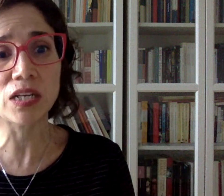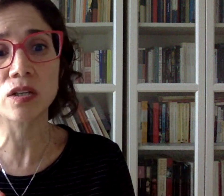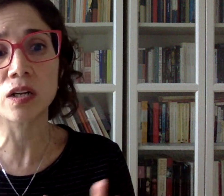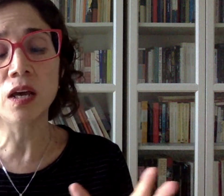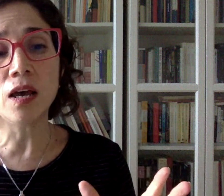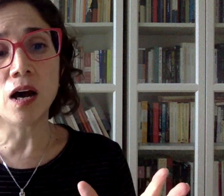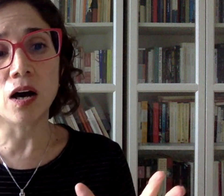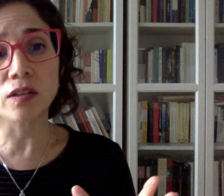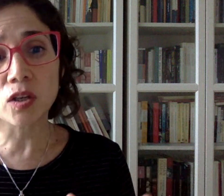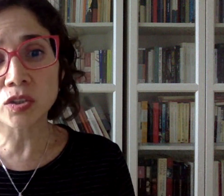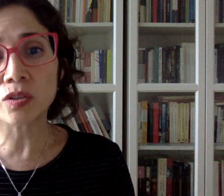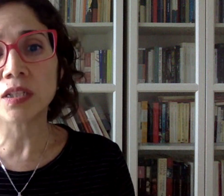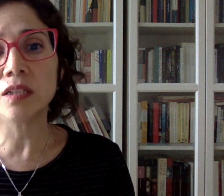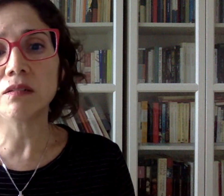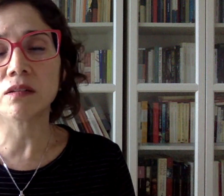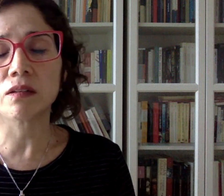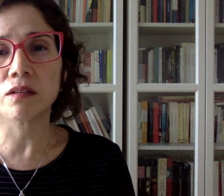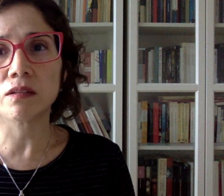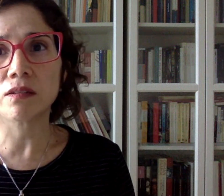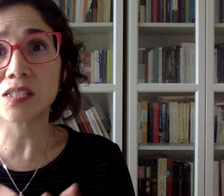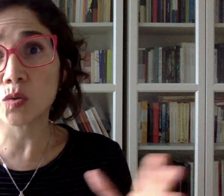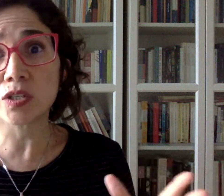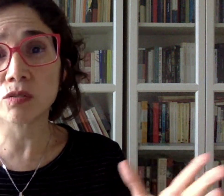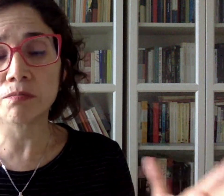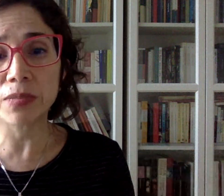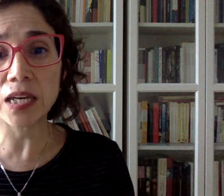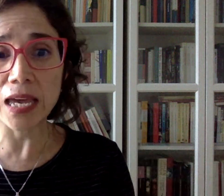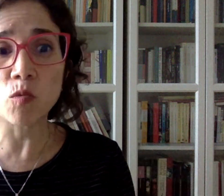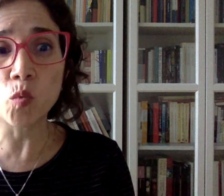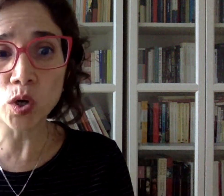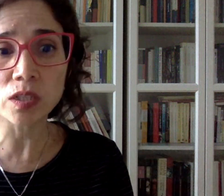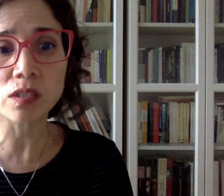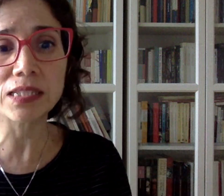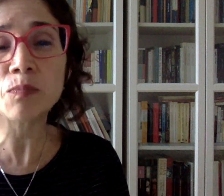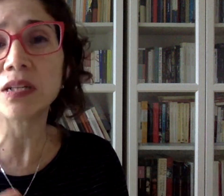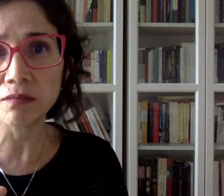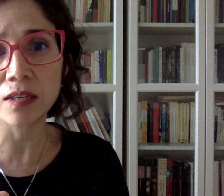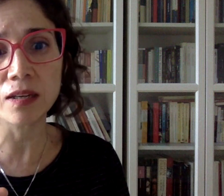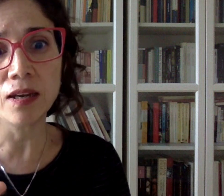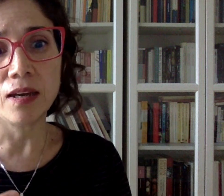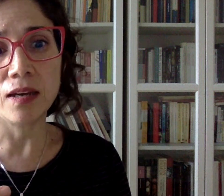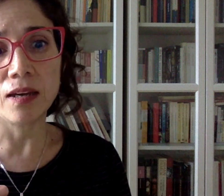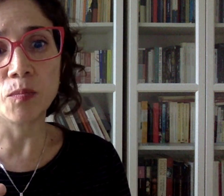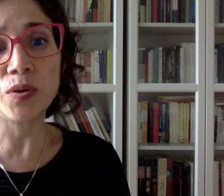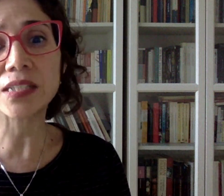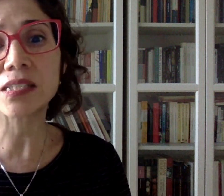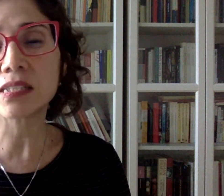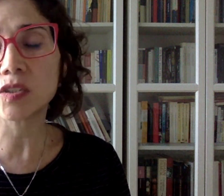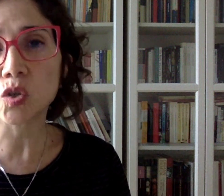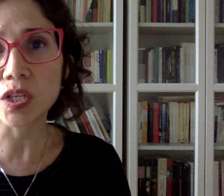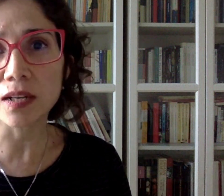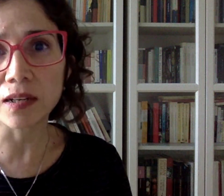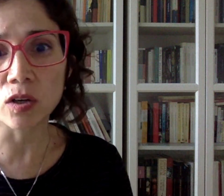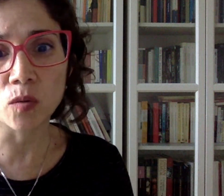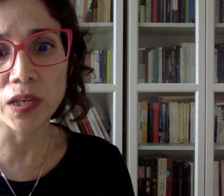consideration. And on the contrary, the situation became worse, deepening the pre